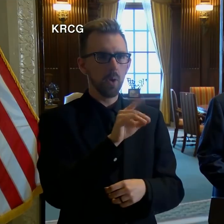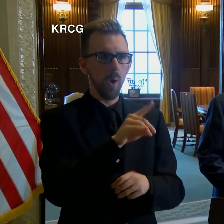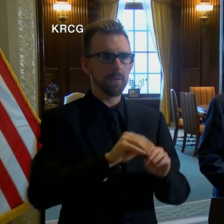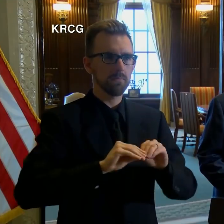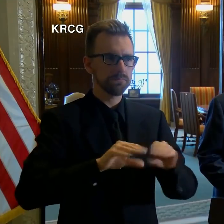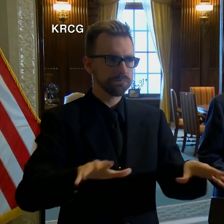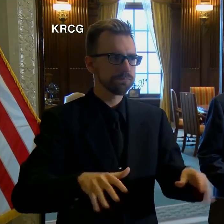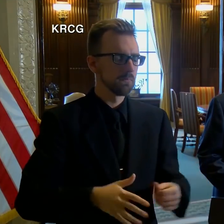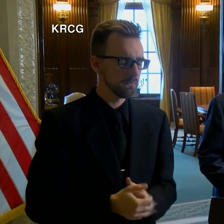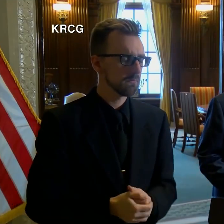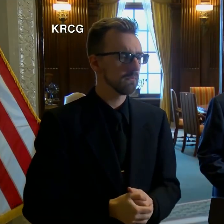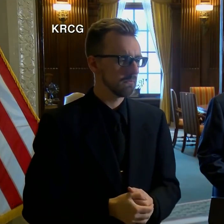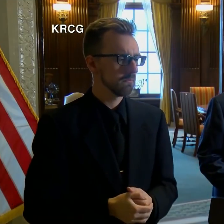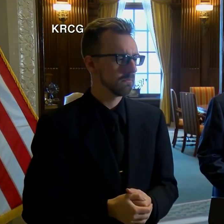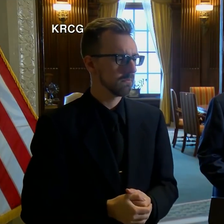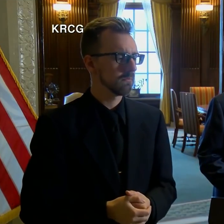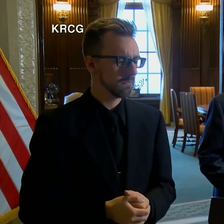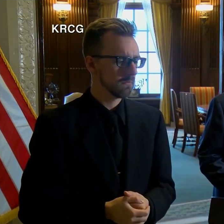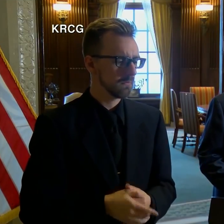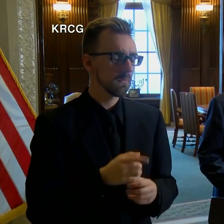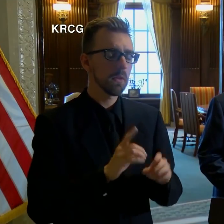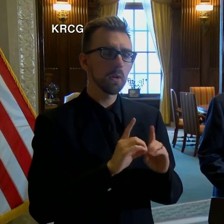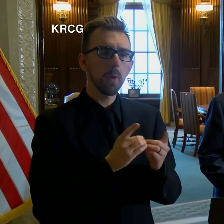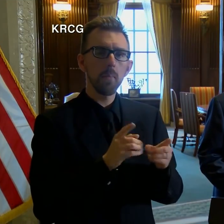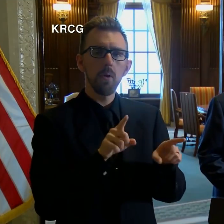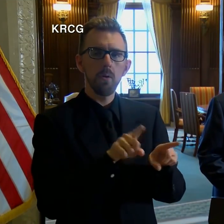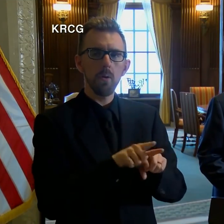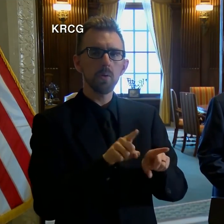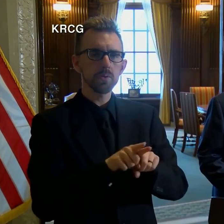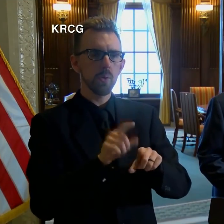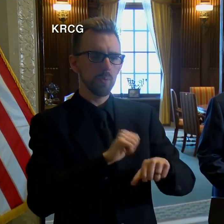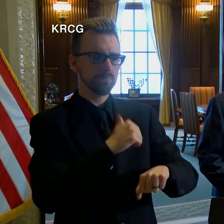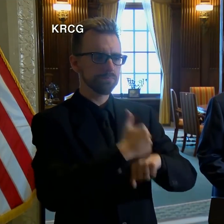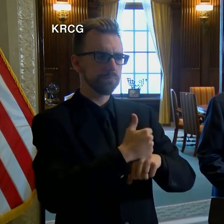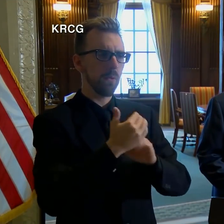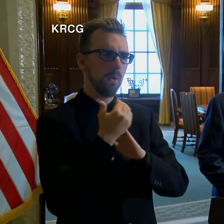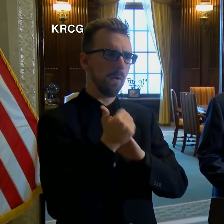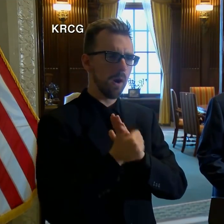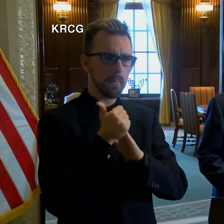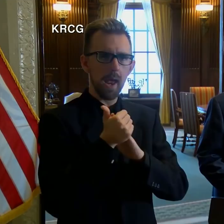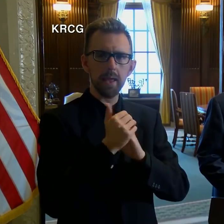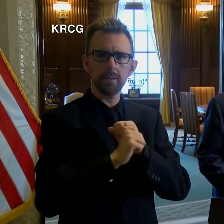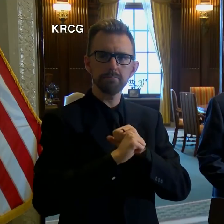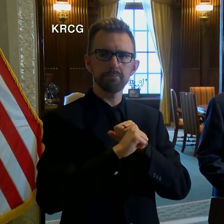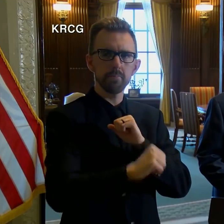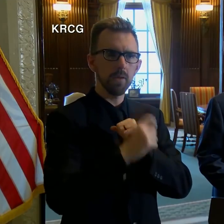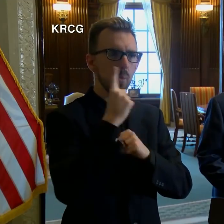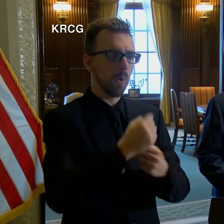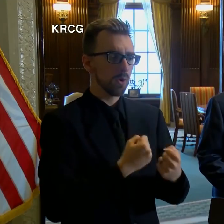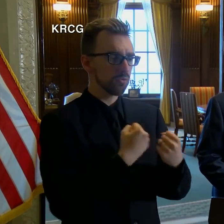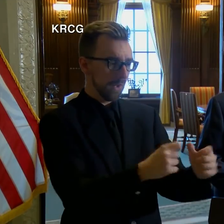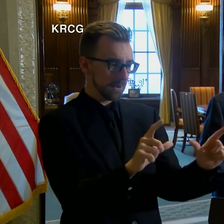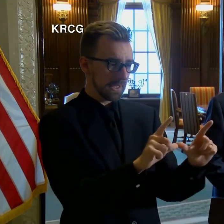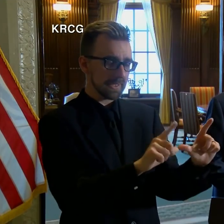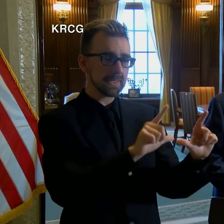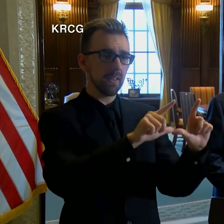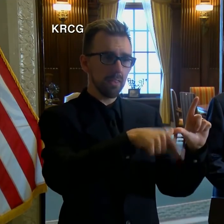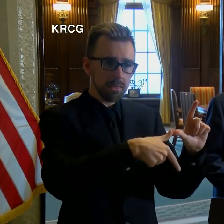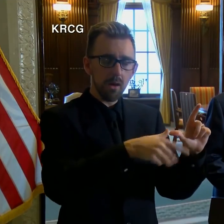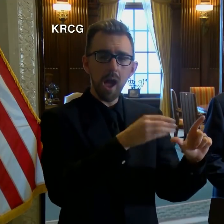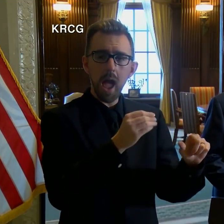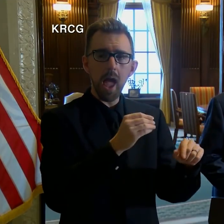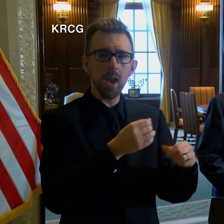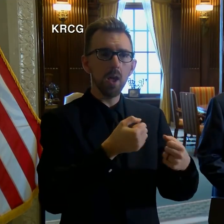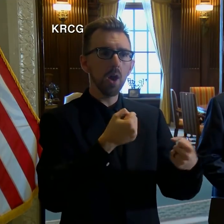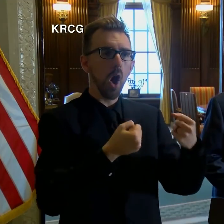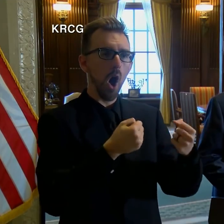The Department is also implementing automatic extensions for expiring driver's license and motor vehicle